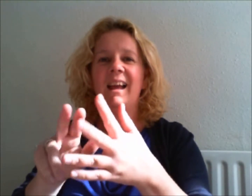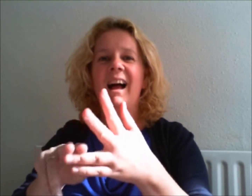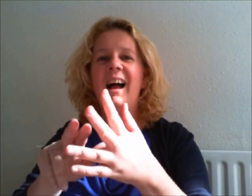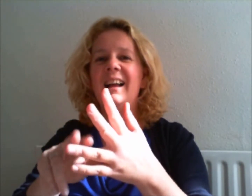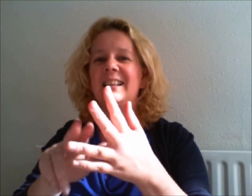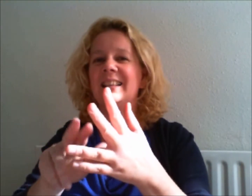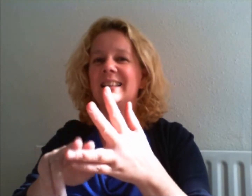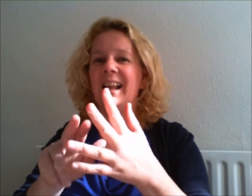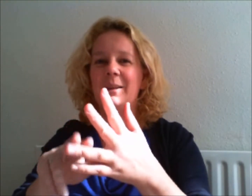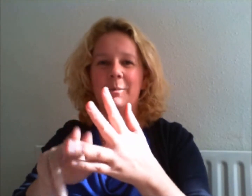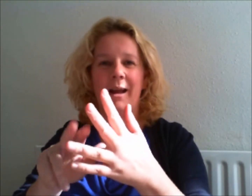I celebrate.